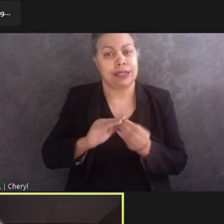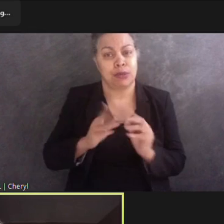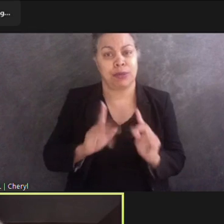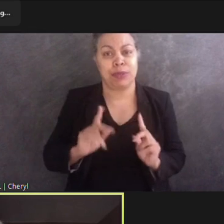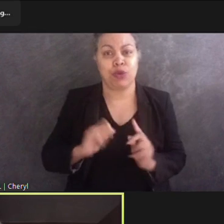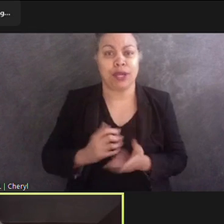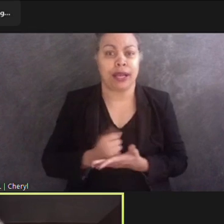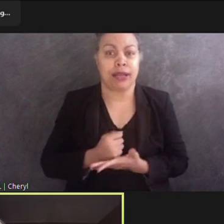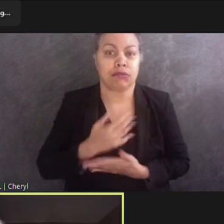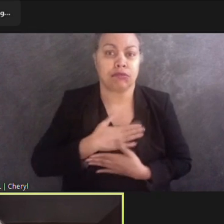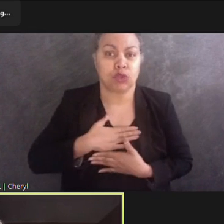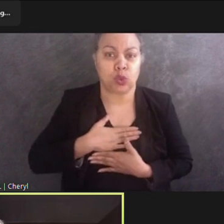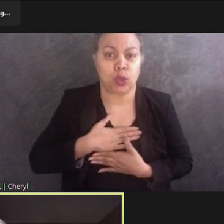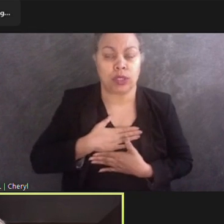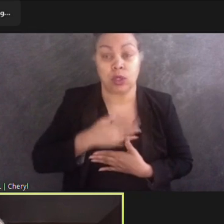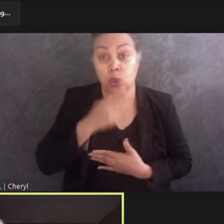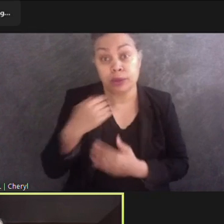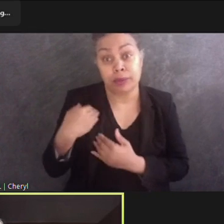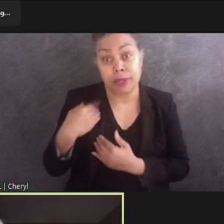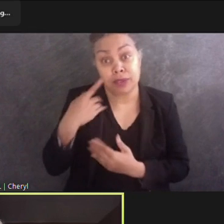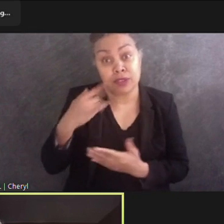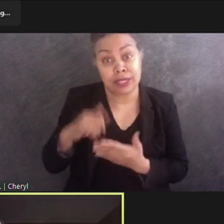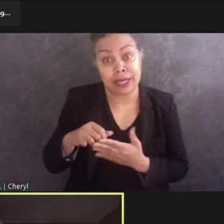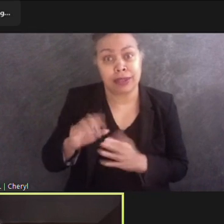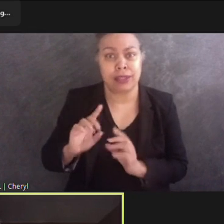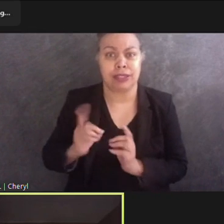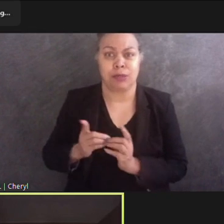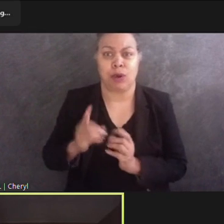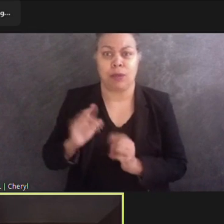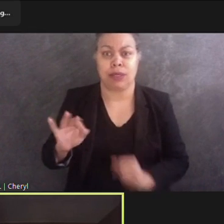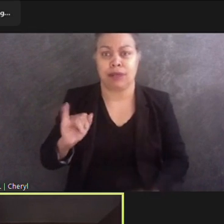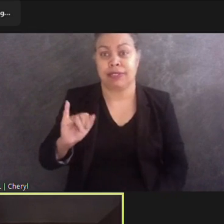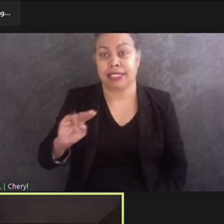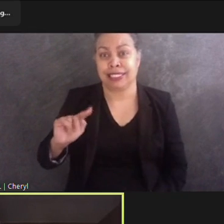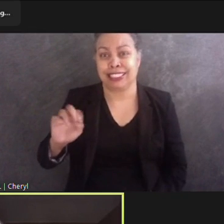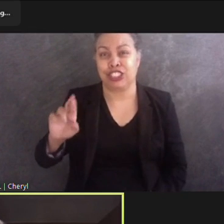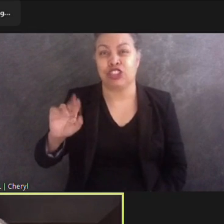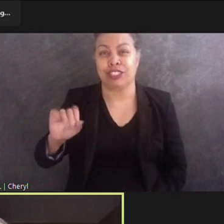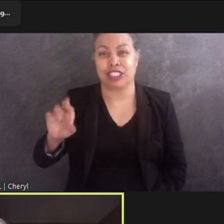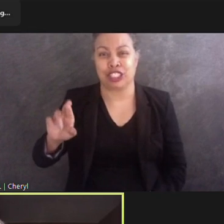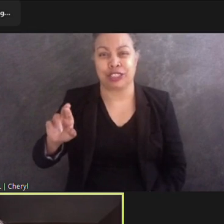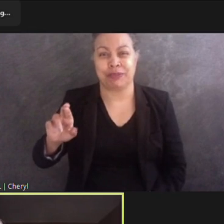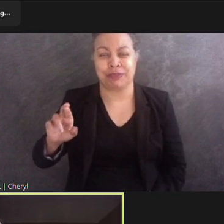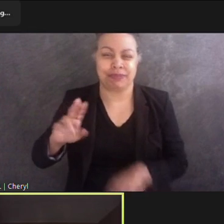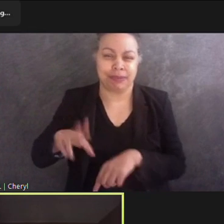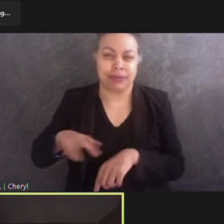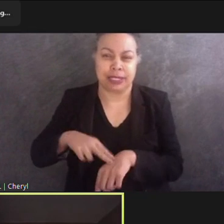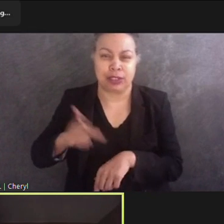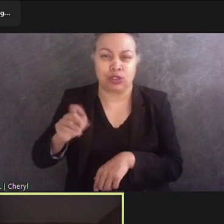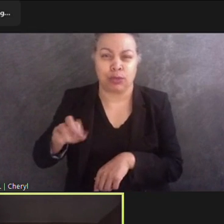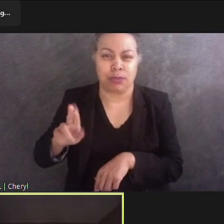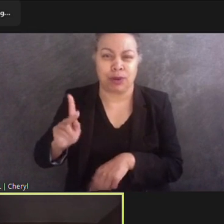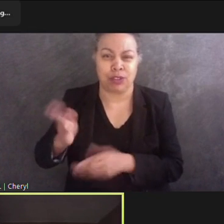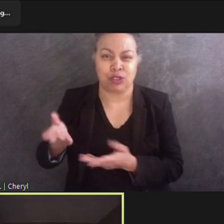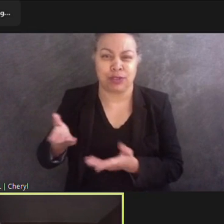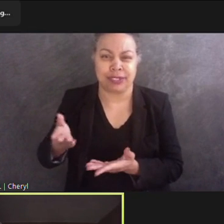Department of Interior's National Park Service. And so, in the spirit of partnership and accountability, and on this